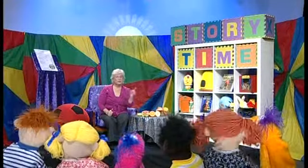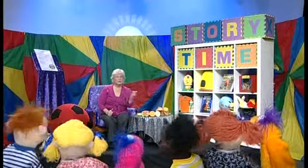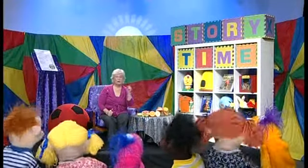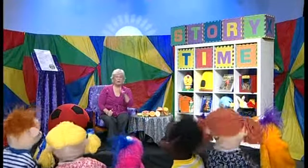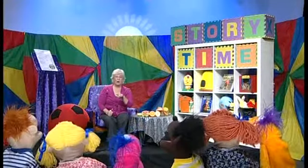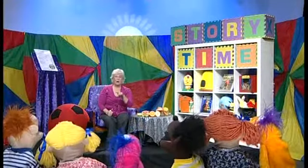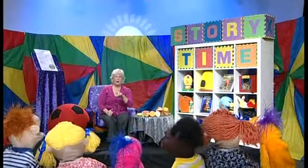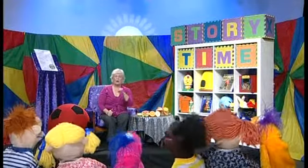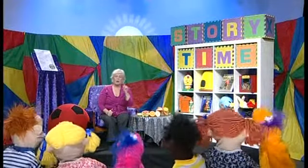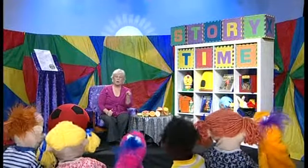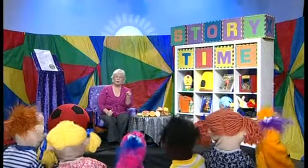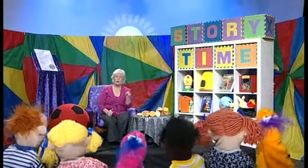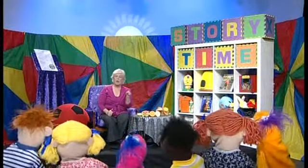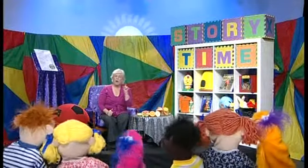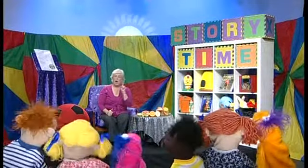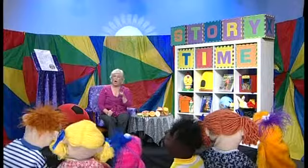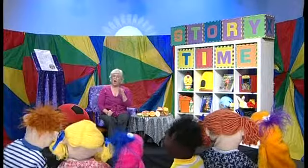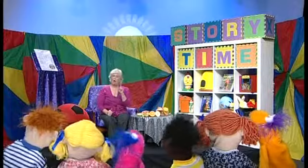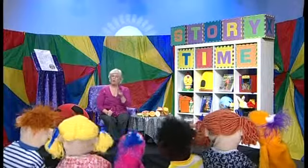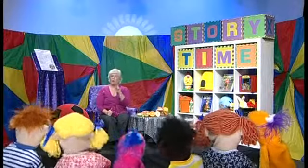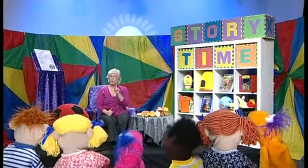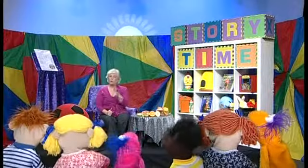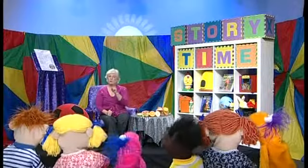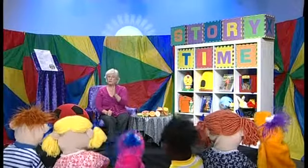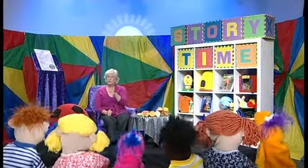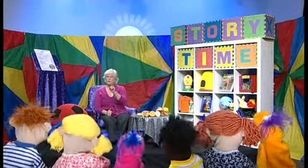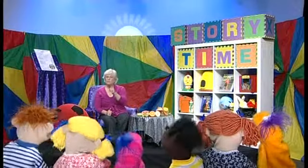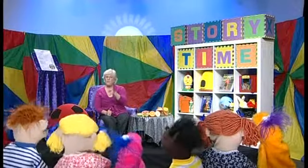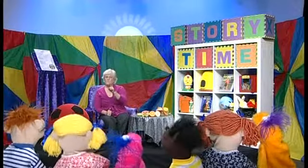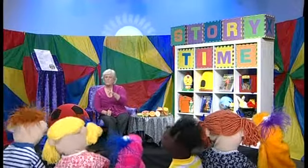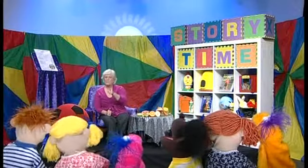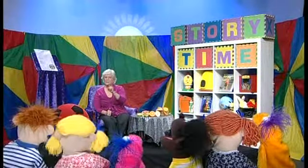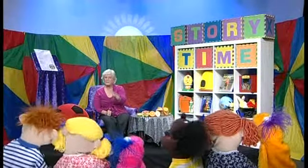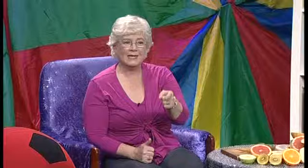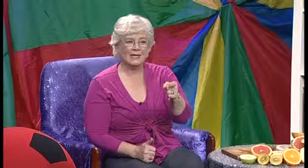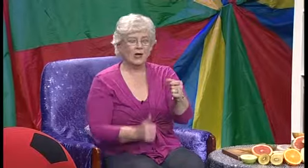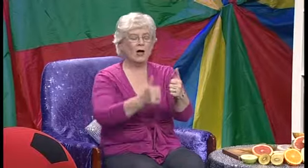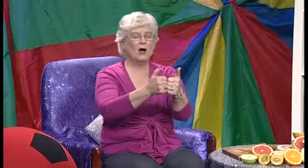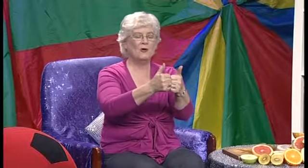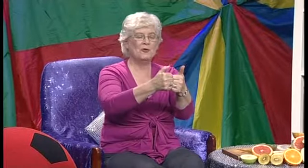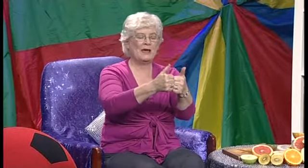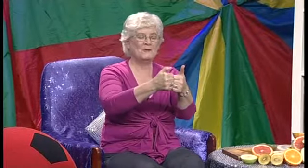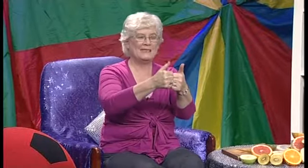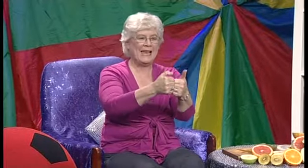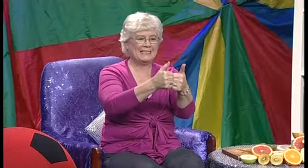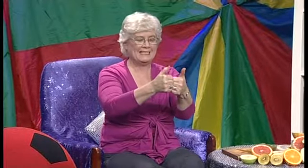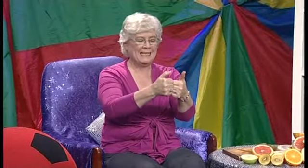don't bother me. I don't want your company. Oh, that was excellent.